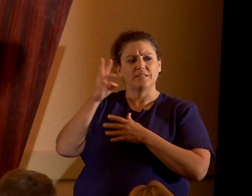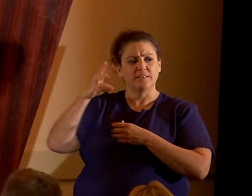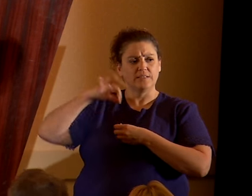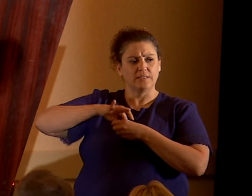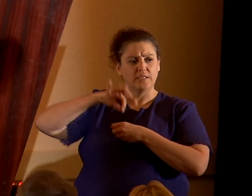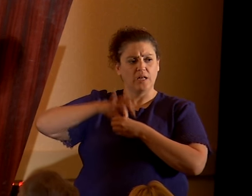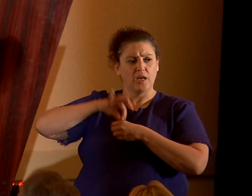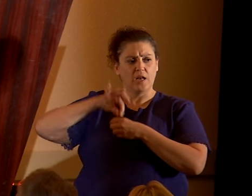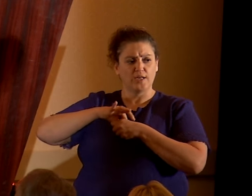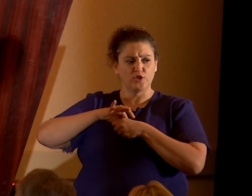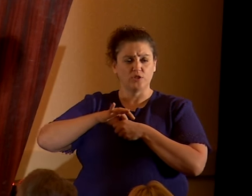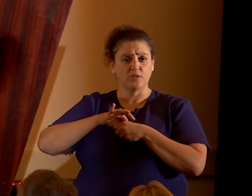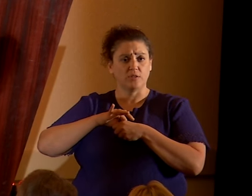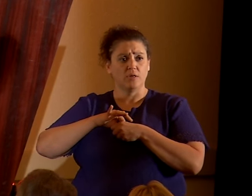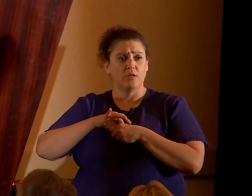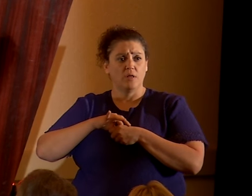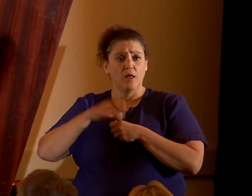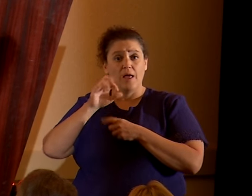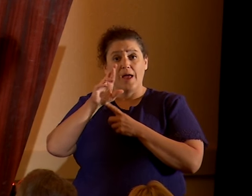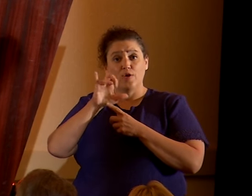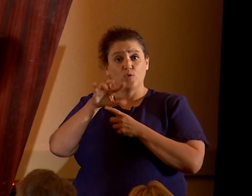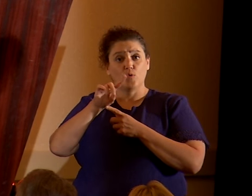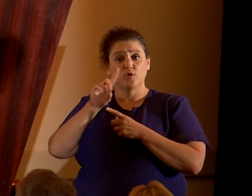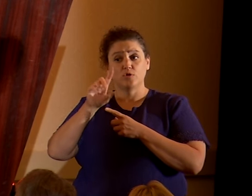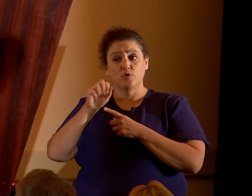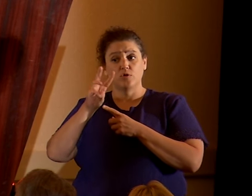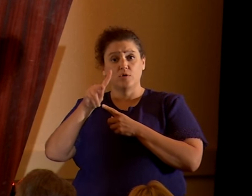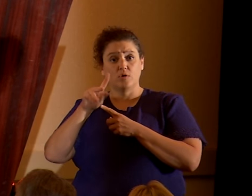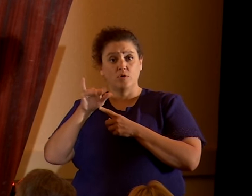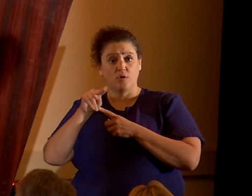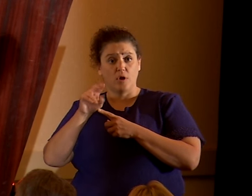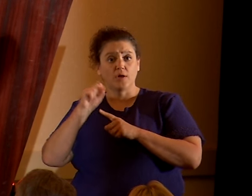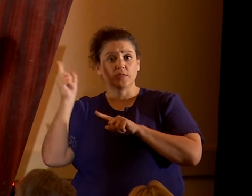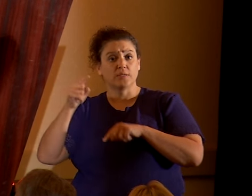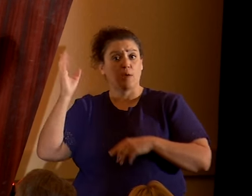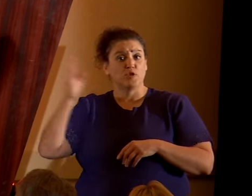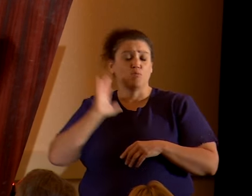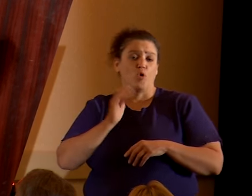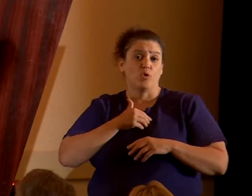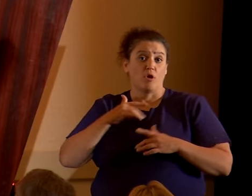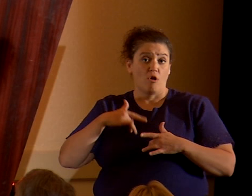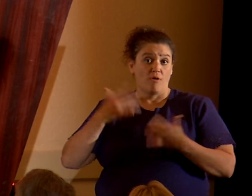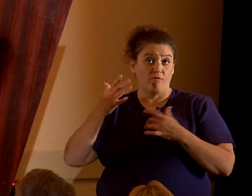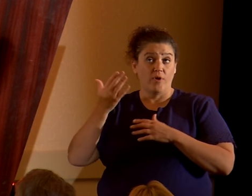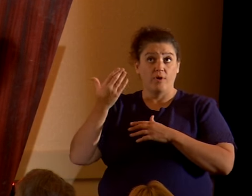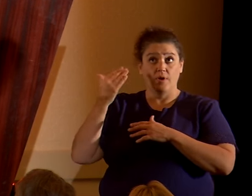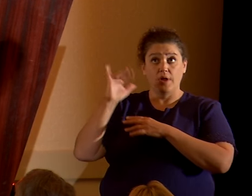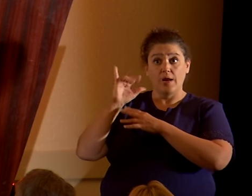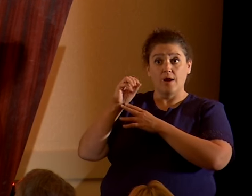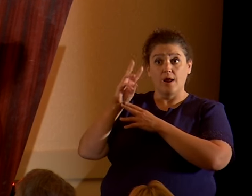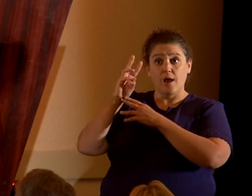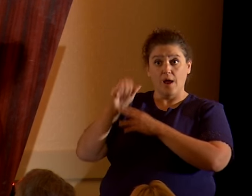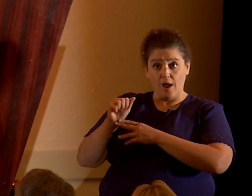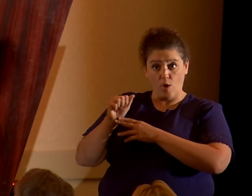advisory board and Richard Dawkins, spoke at our event actually last week in Iowa. Richard Dawkins, please be upon him.